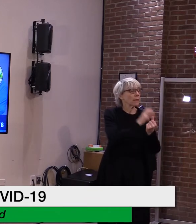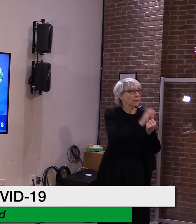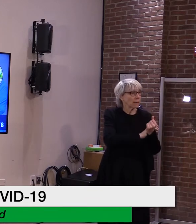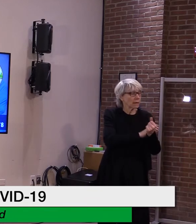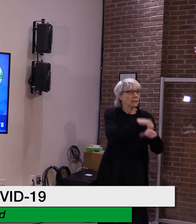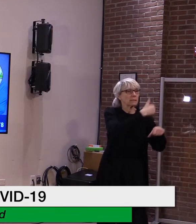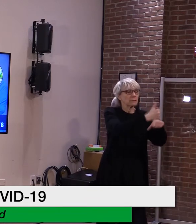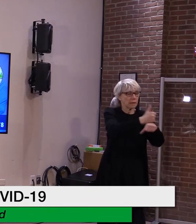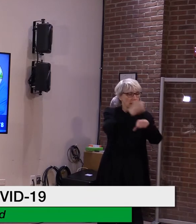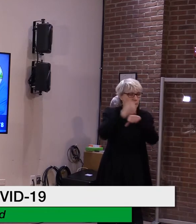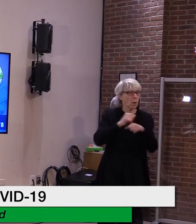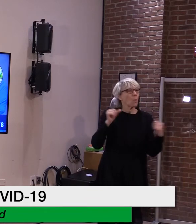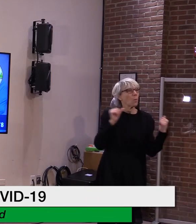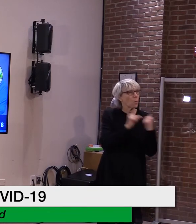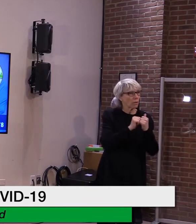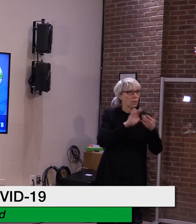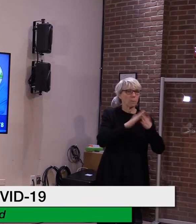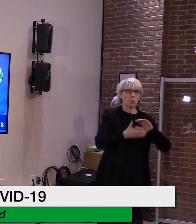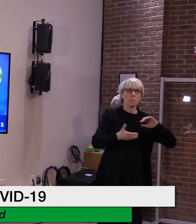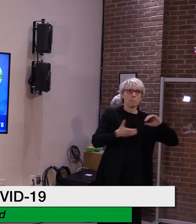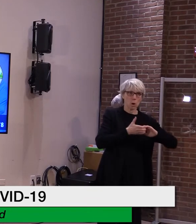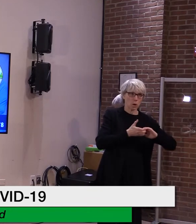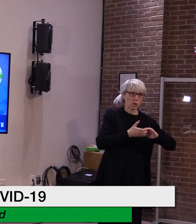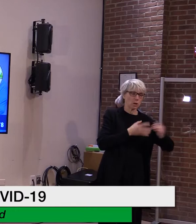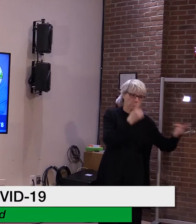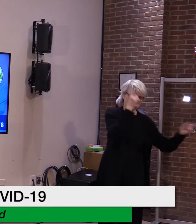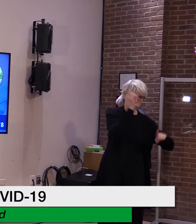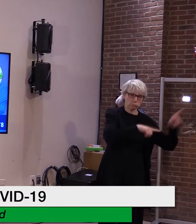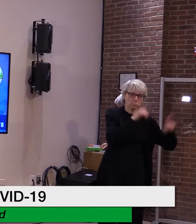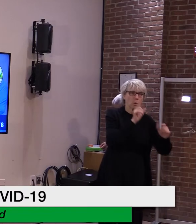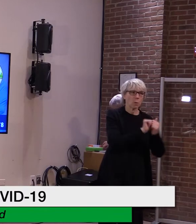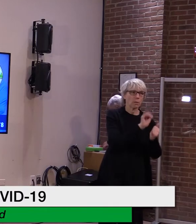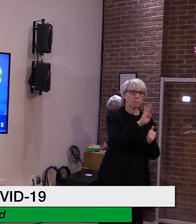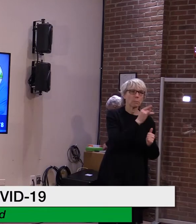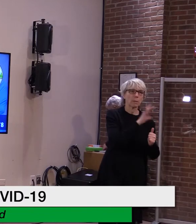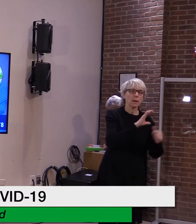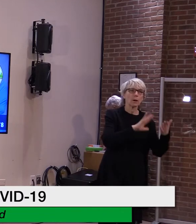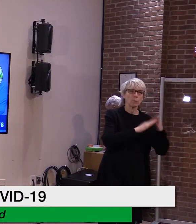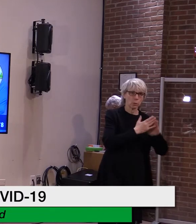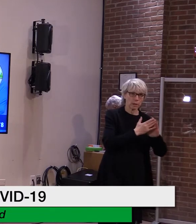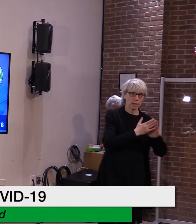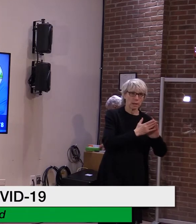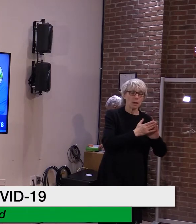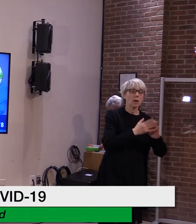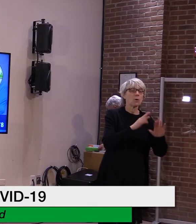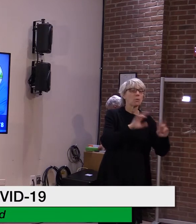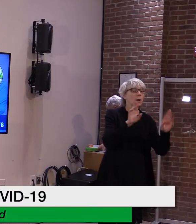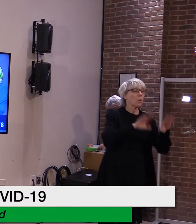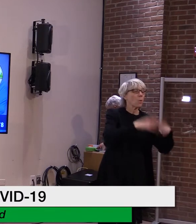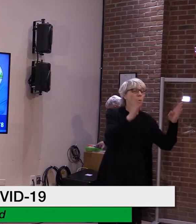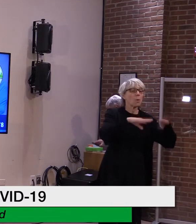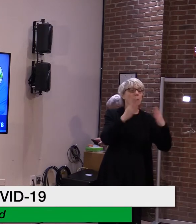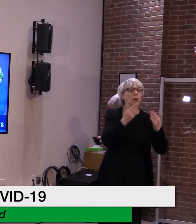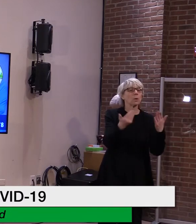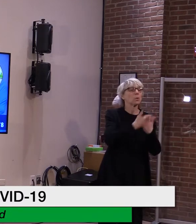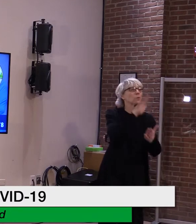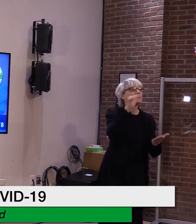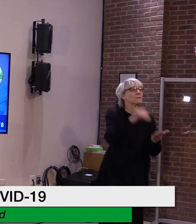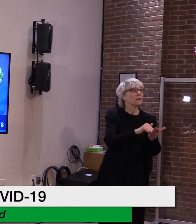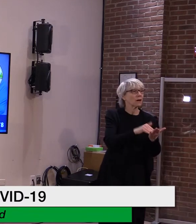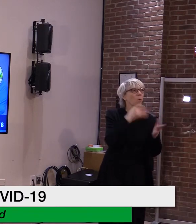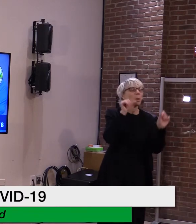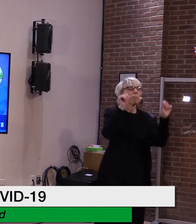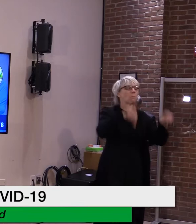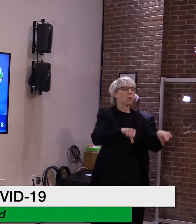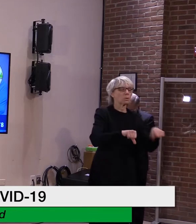around the state. As we establish clinic locations, we will post information on our website at healthvermont